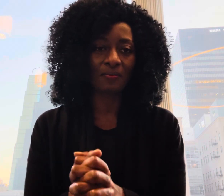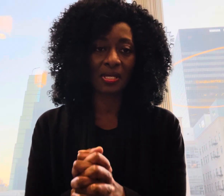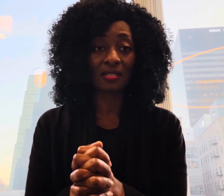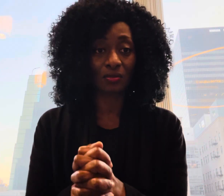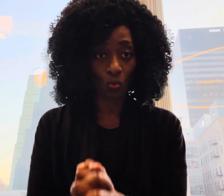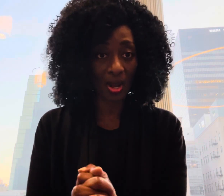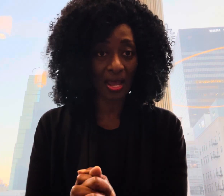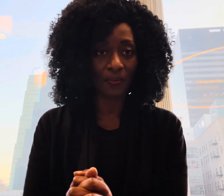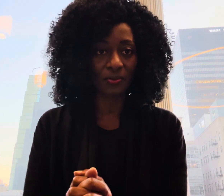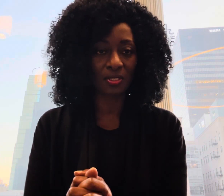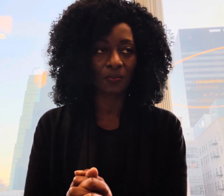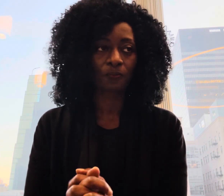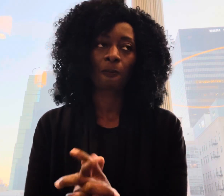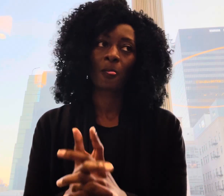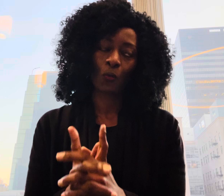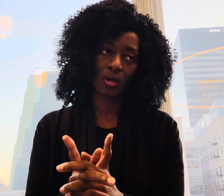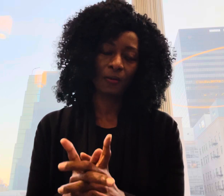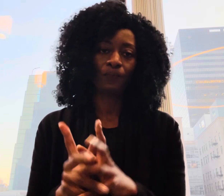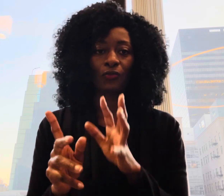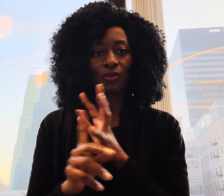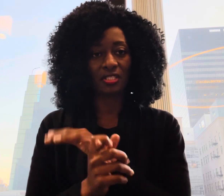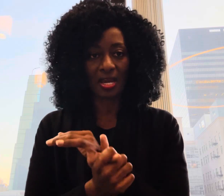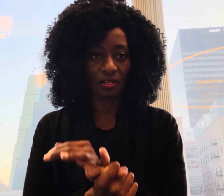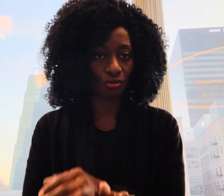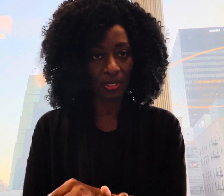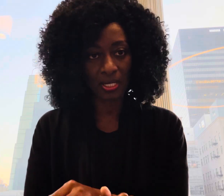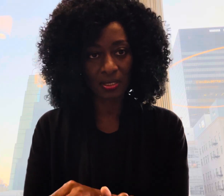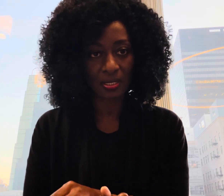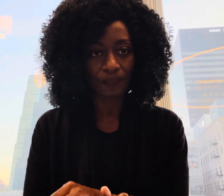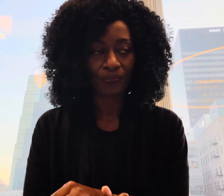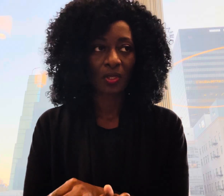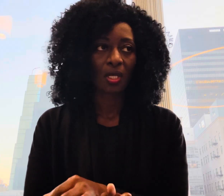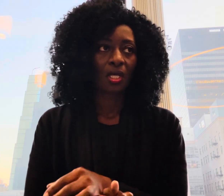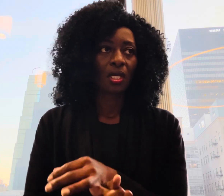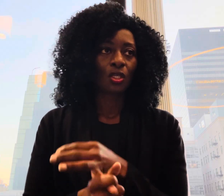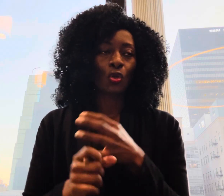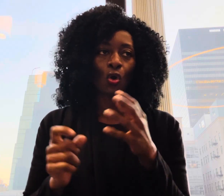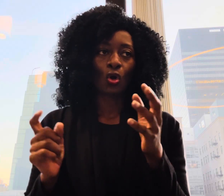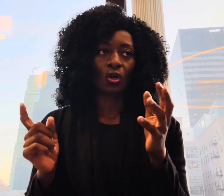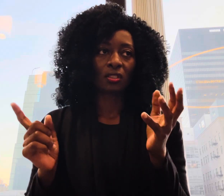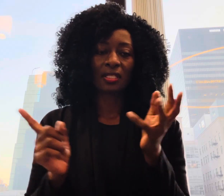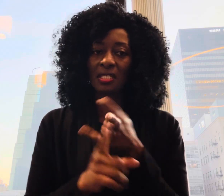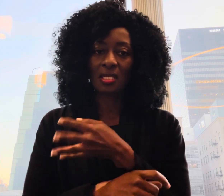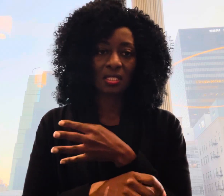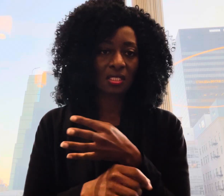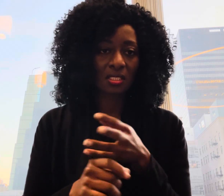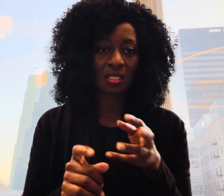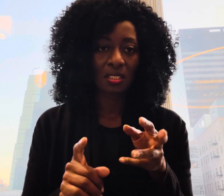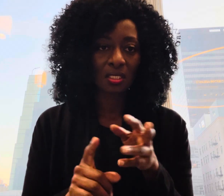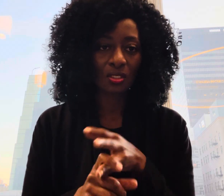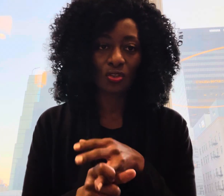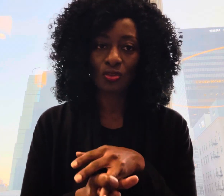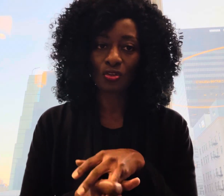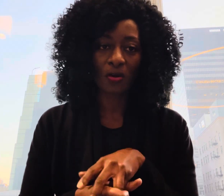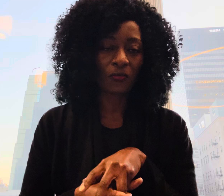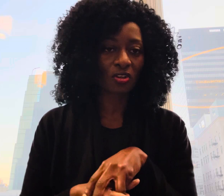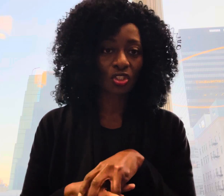basis what happens well you're dehydrated your kidneys do not function